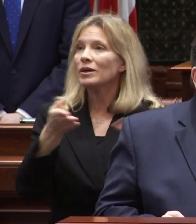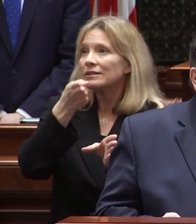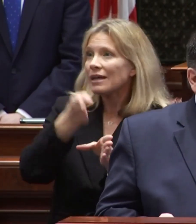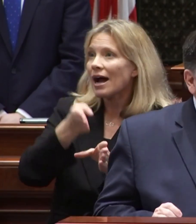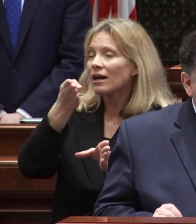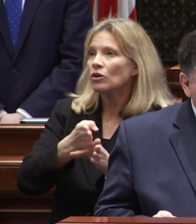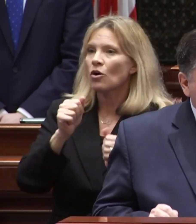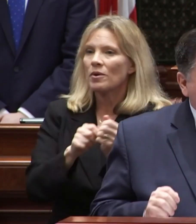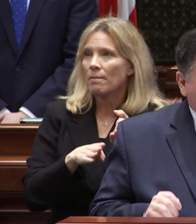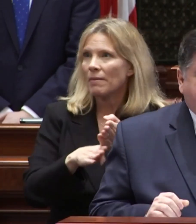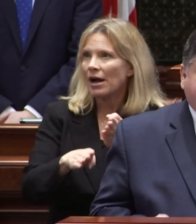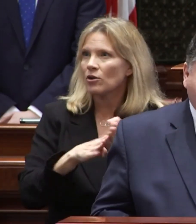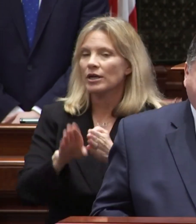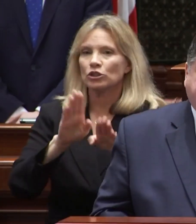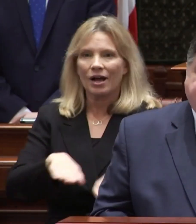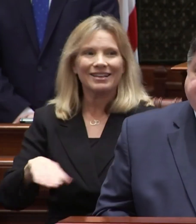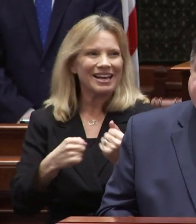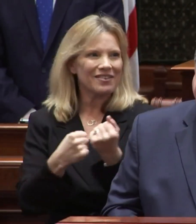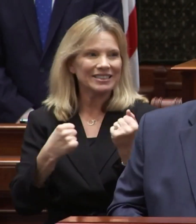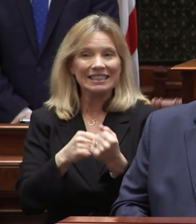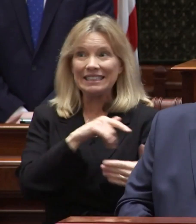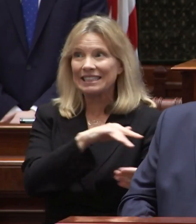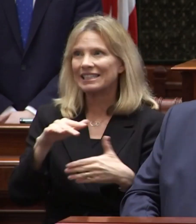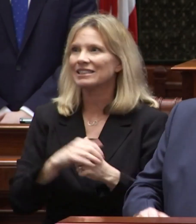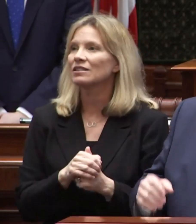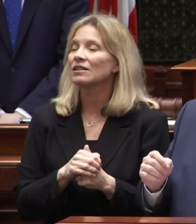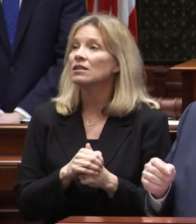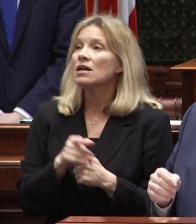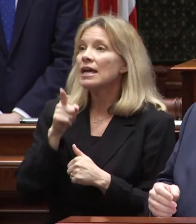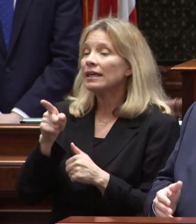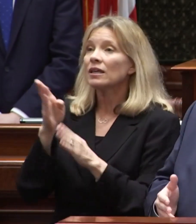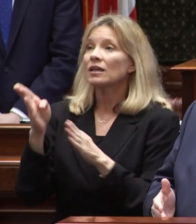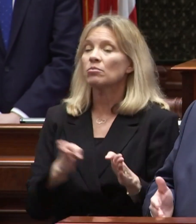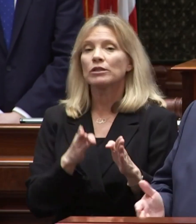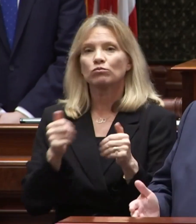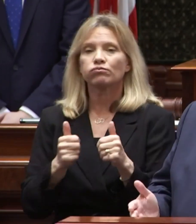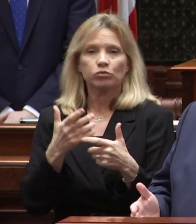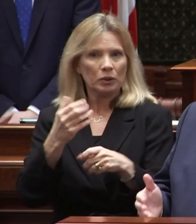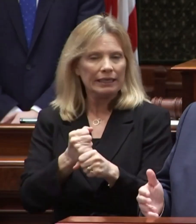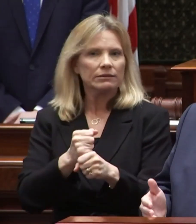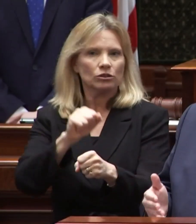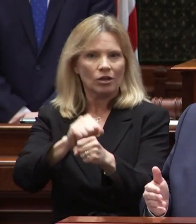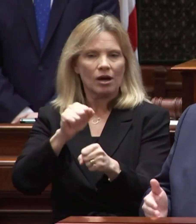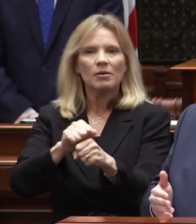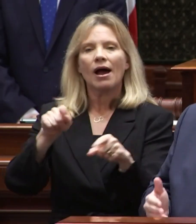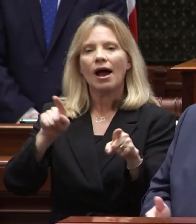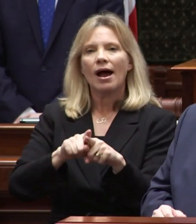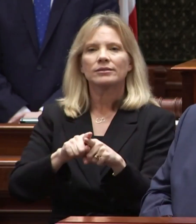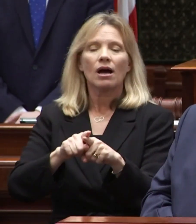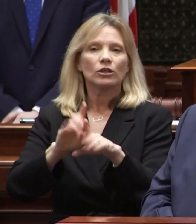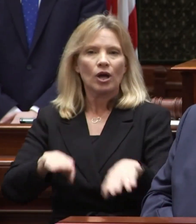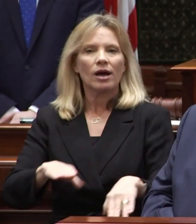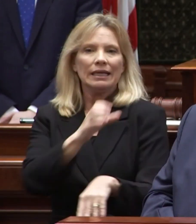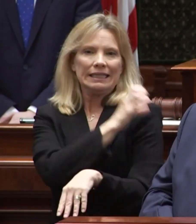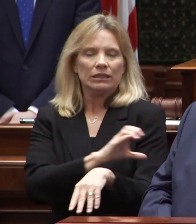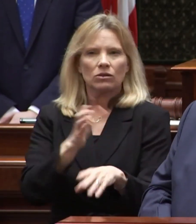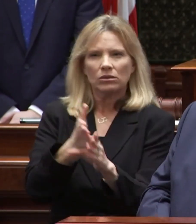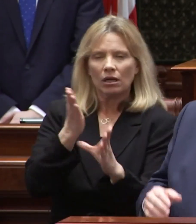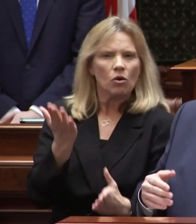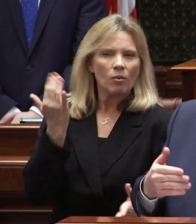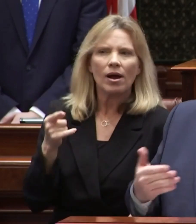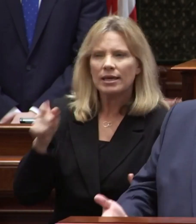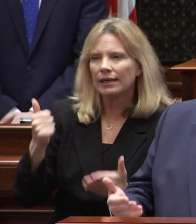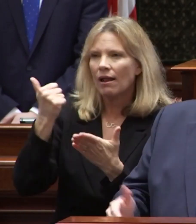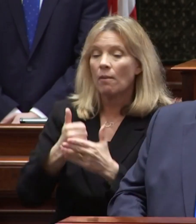that a in child advocacy studies he plans to pursue a career as a child clinical psychologist so that